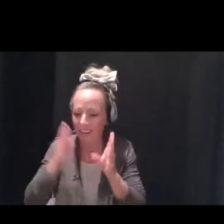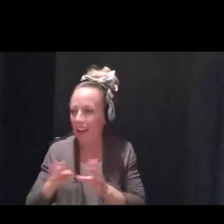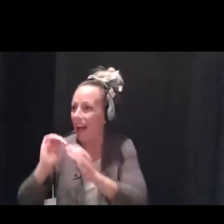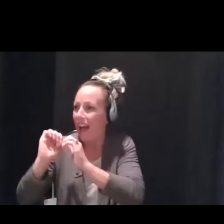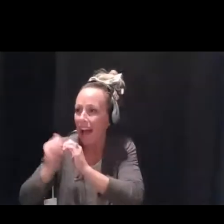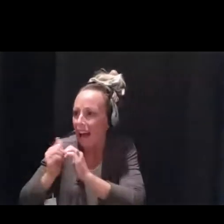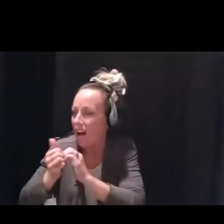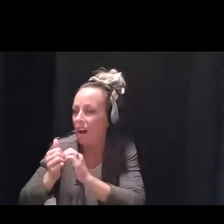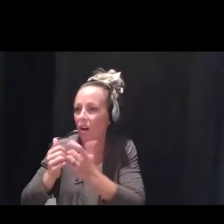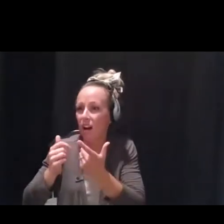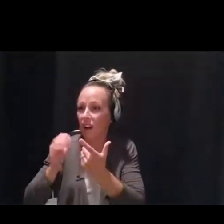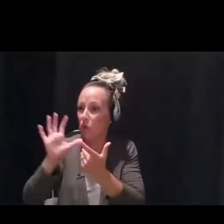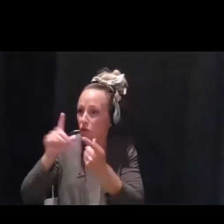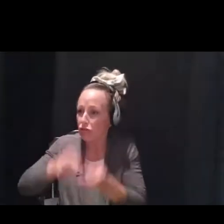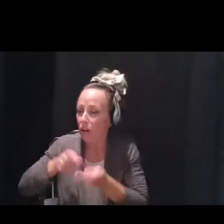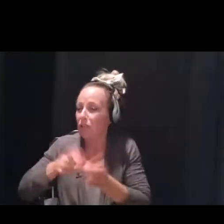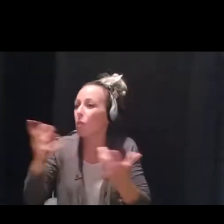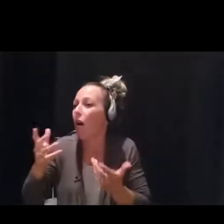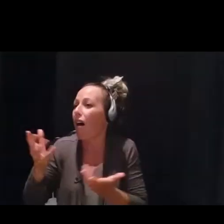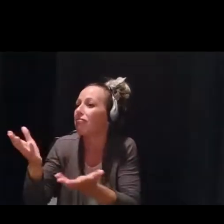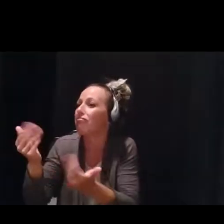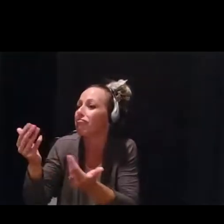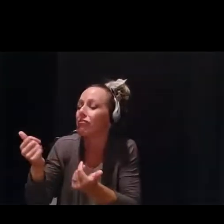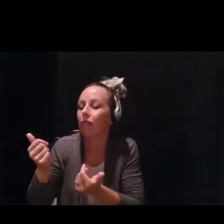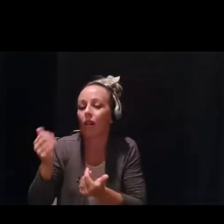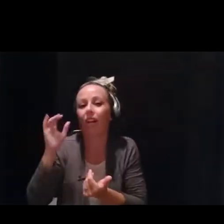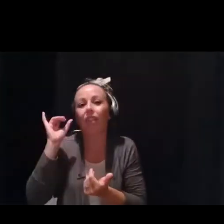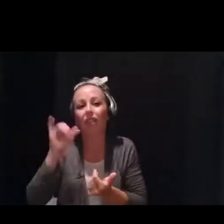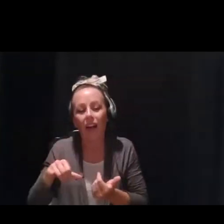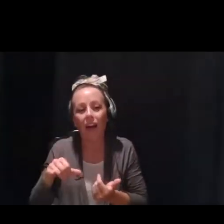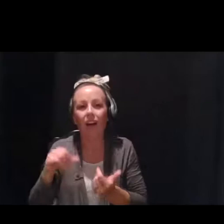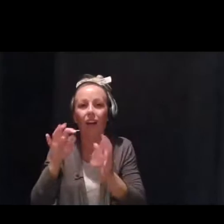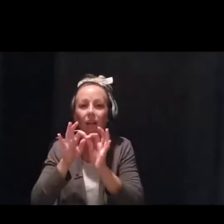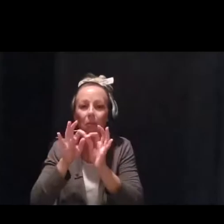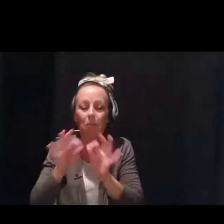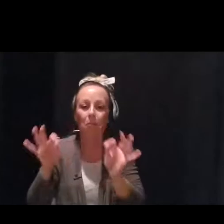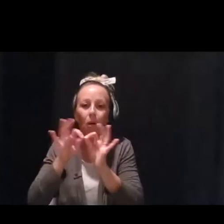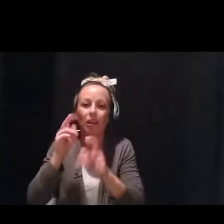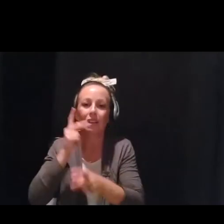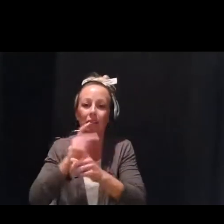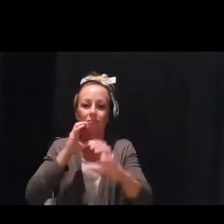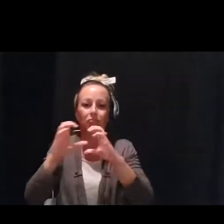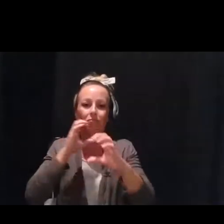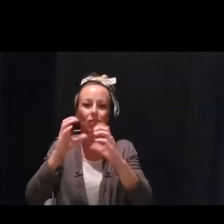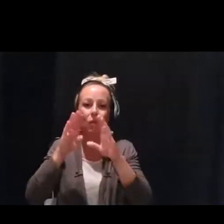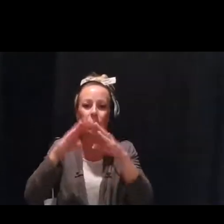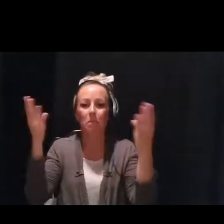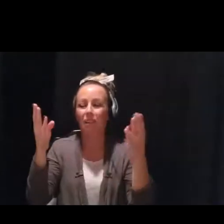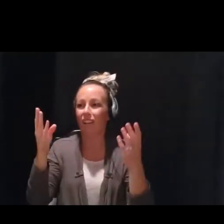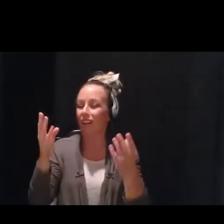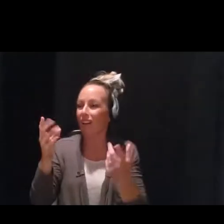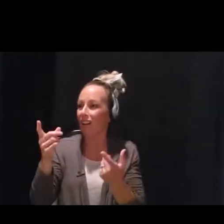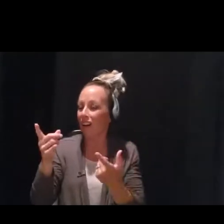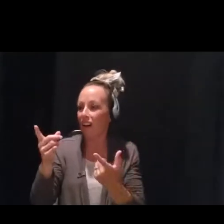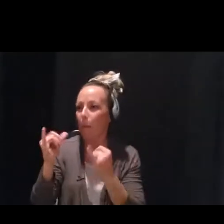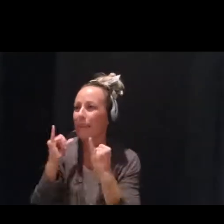with things? And actually also normalizing that struggle. know, saying, me, too. You know, I'm